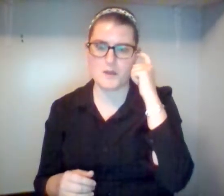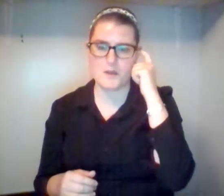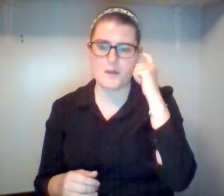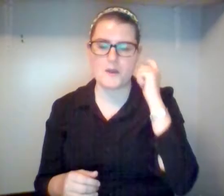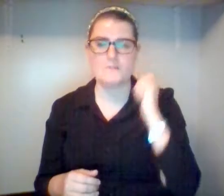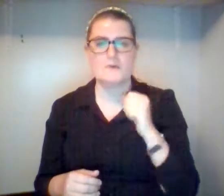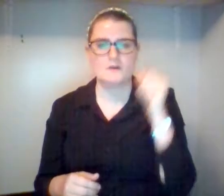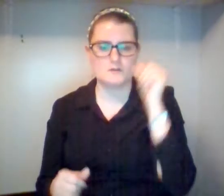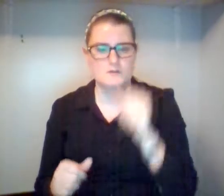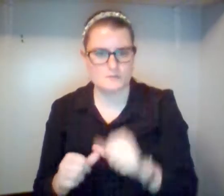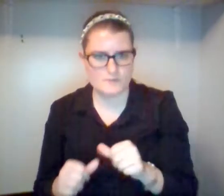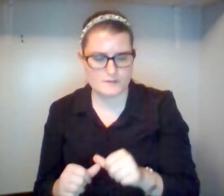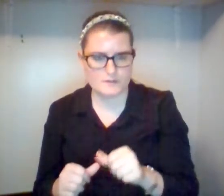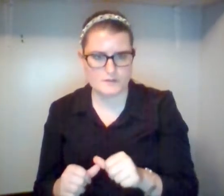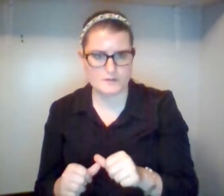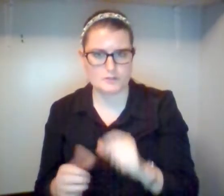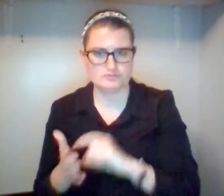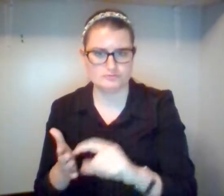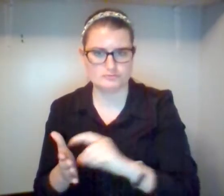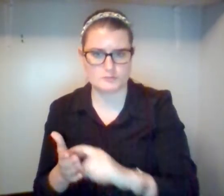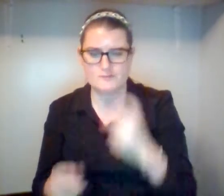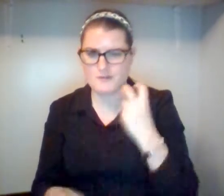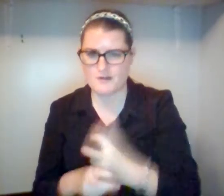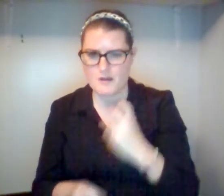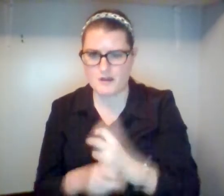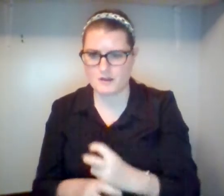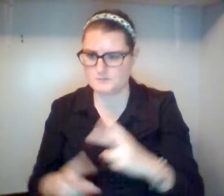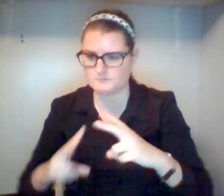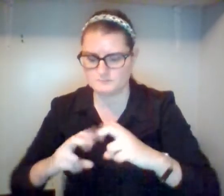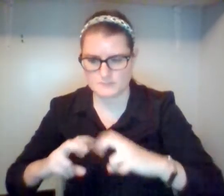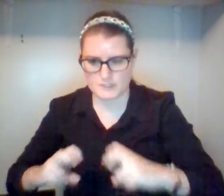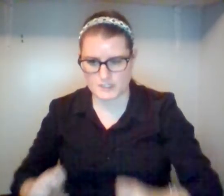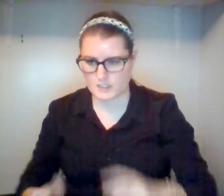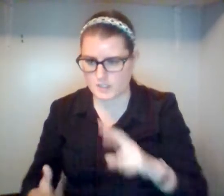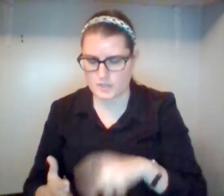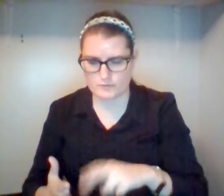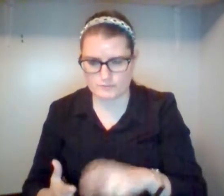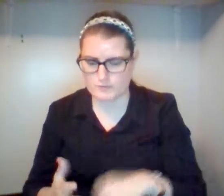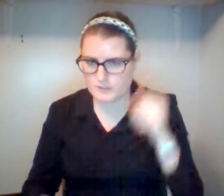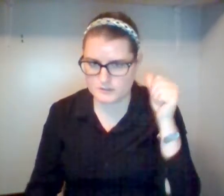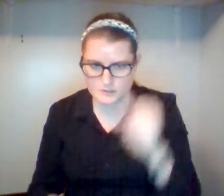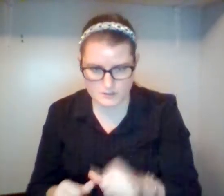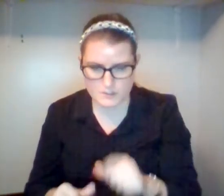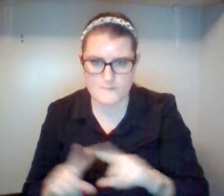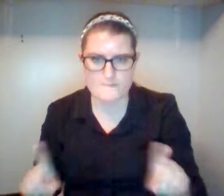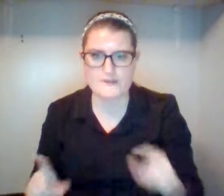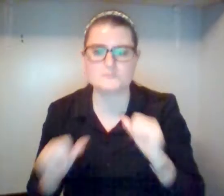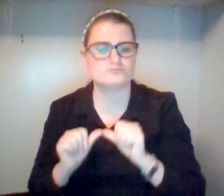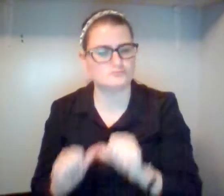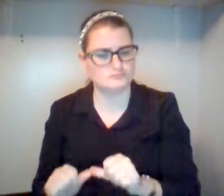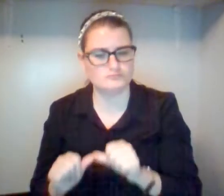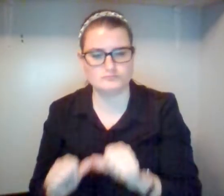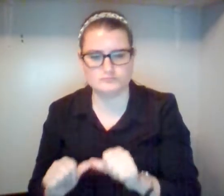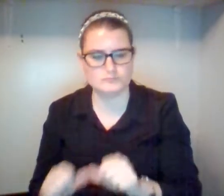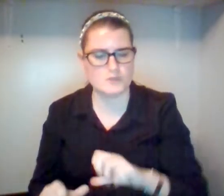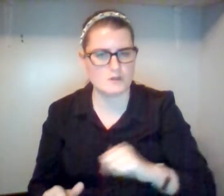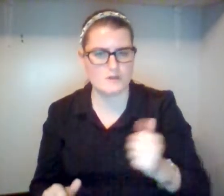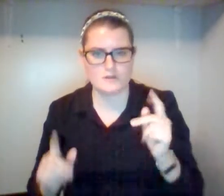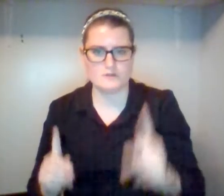Gentiles are going to think it's stupid. And so preach it, and so preach it, it. Of course, when the Holy Spirit's at work and revival is